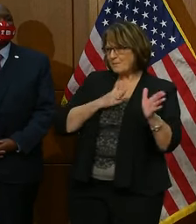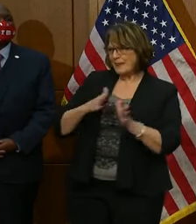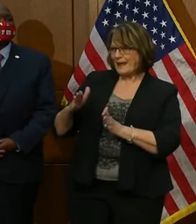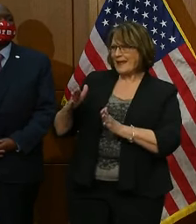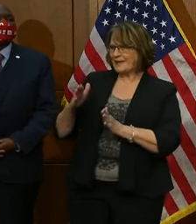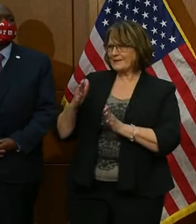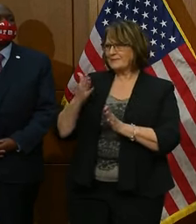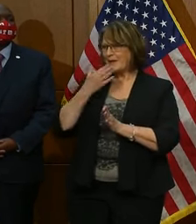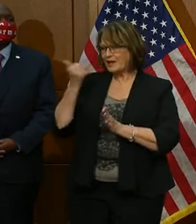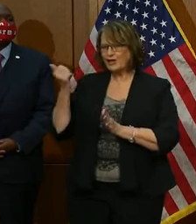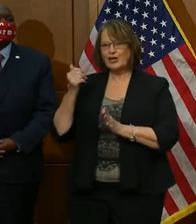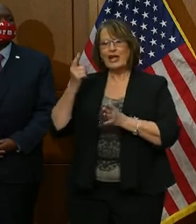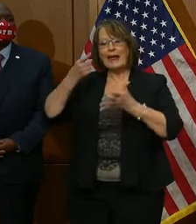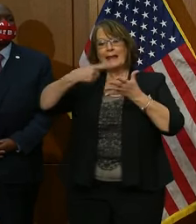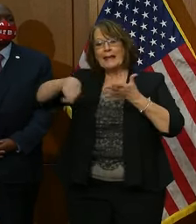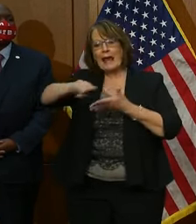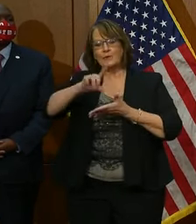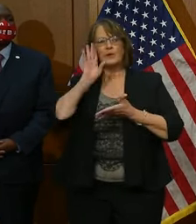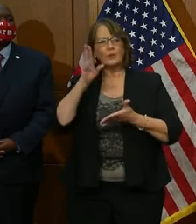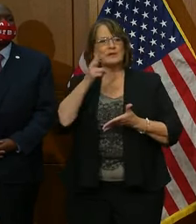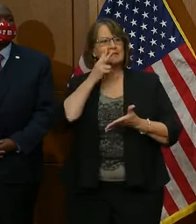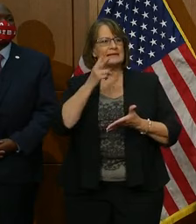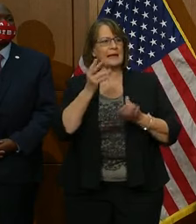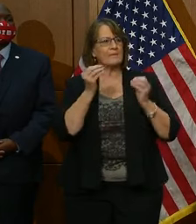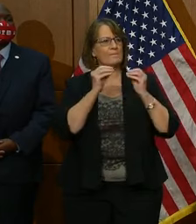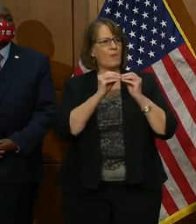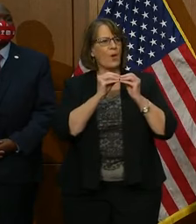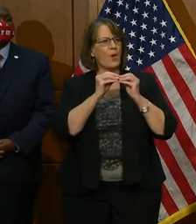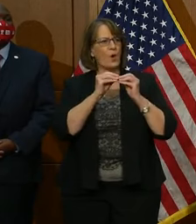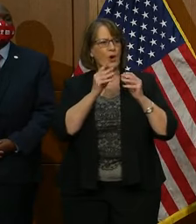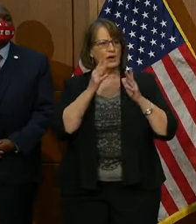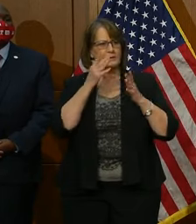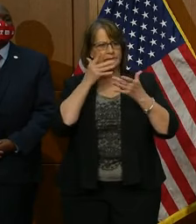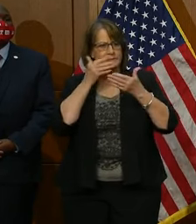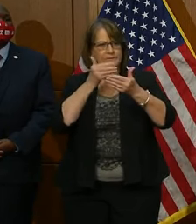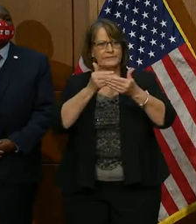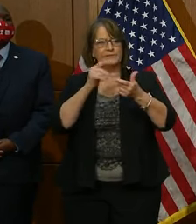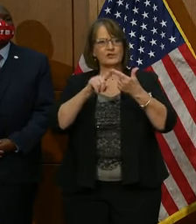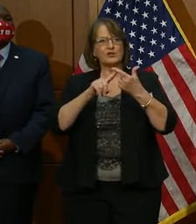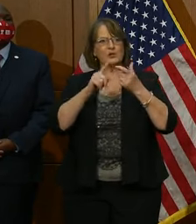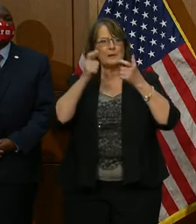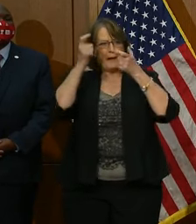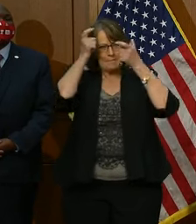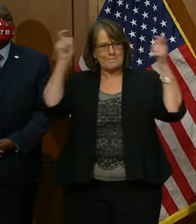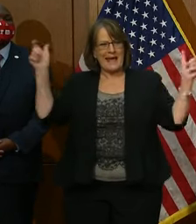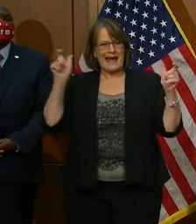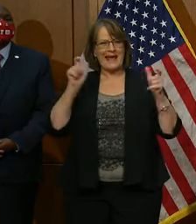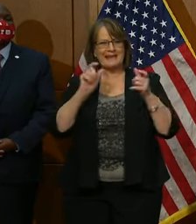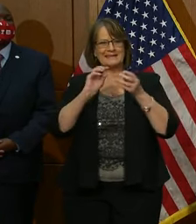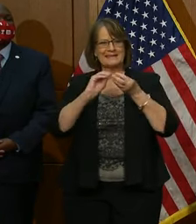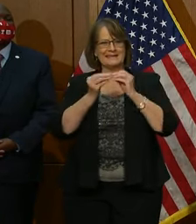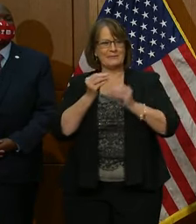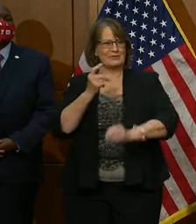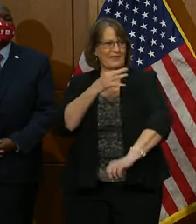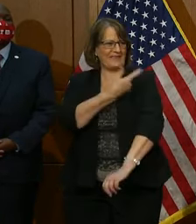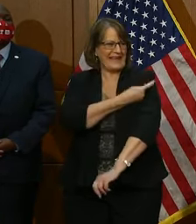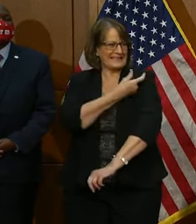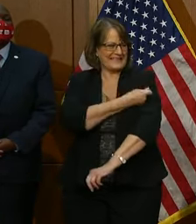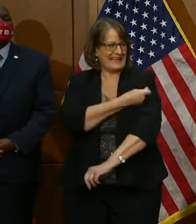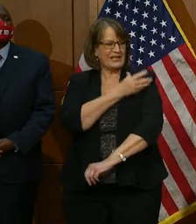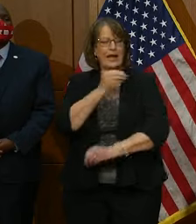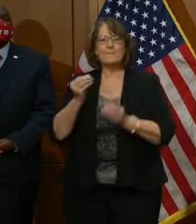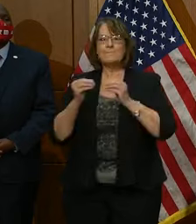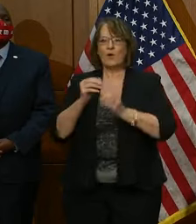soon as next week, we should see some more movement in the mass vaccination arena, as well as more